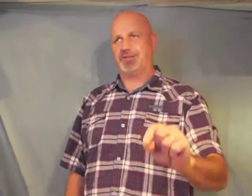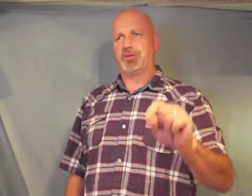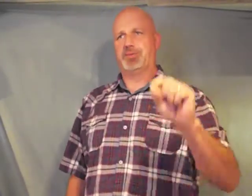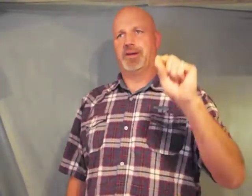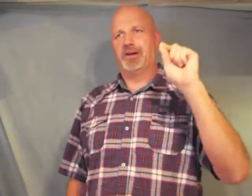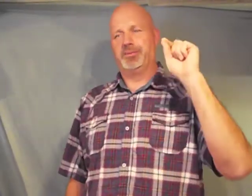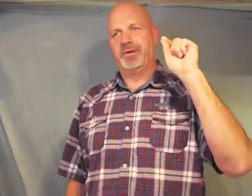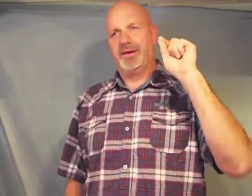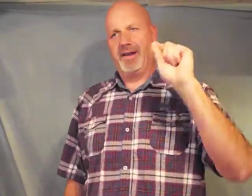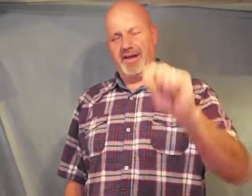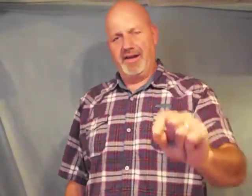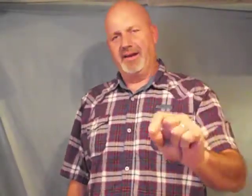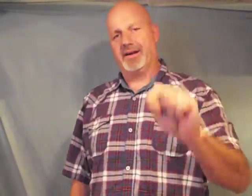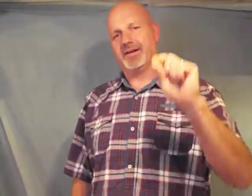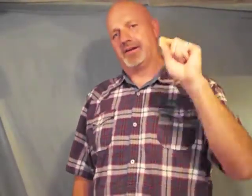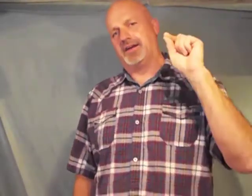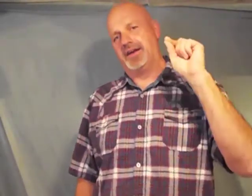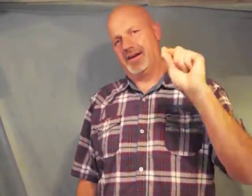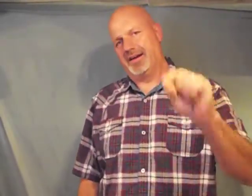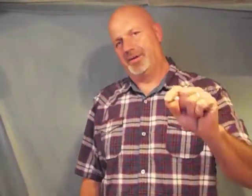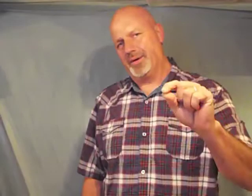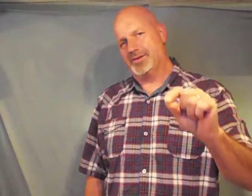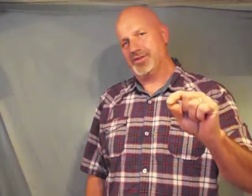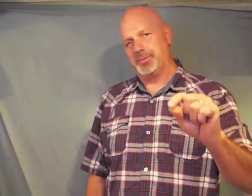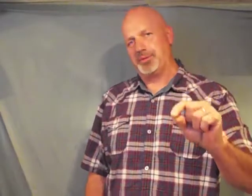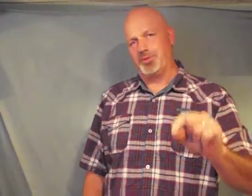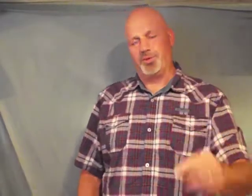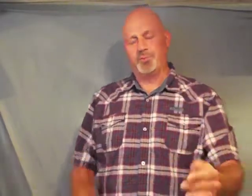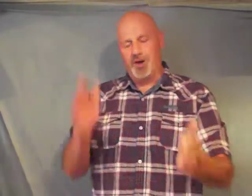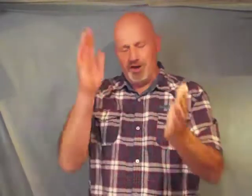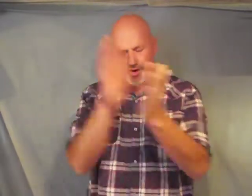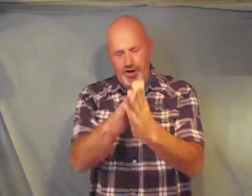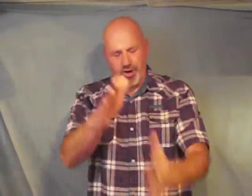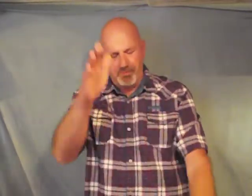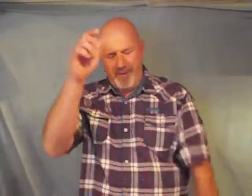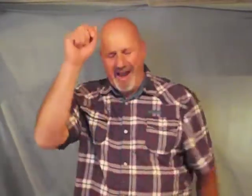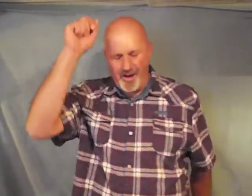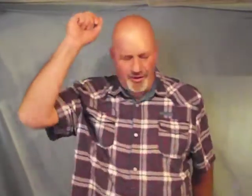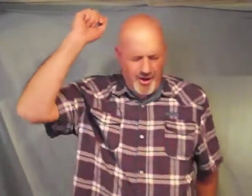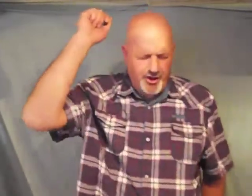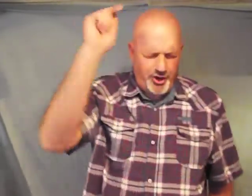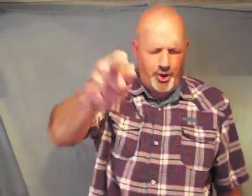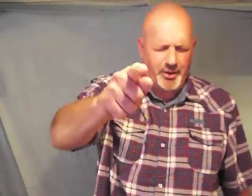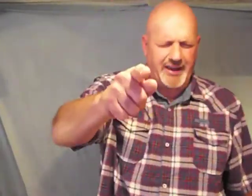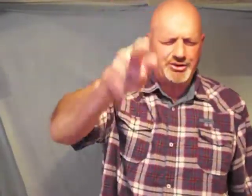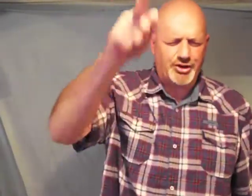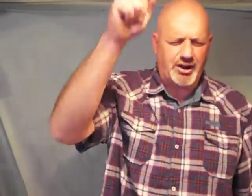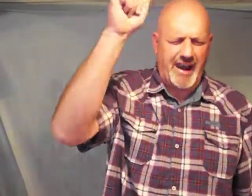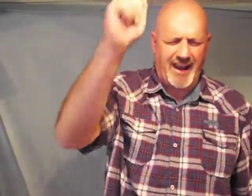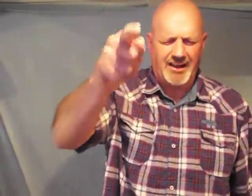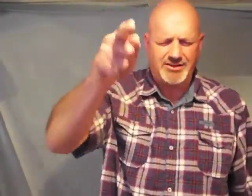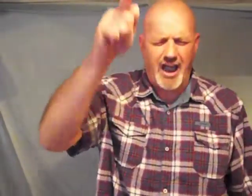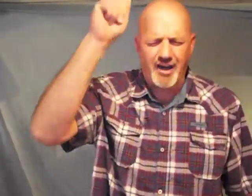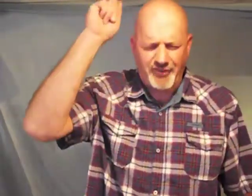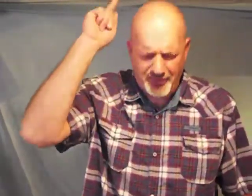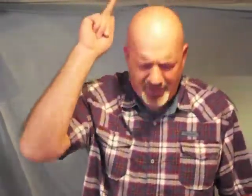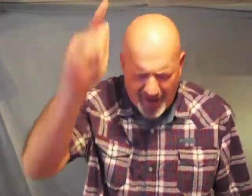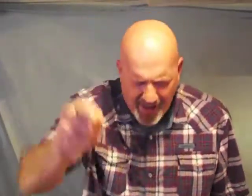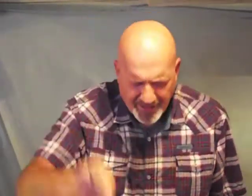from them any longer in any way shape or form you are bound you get your hands off of God's